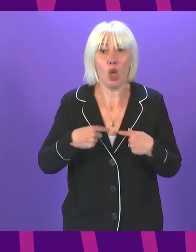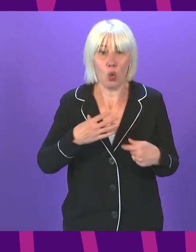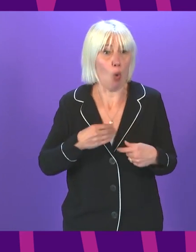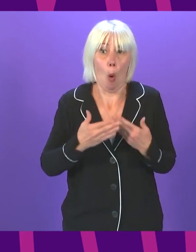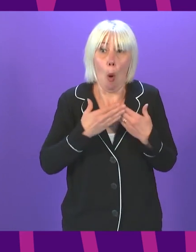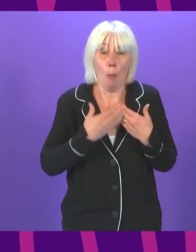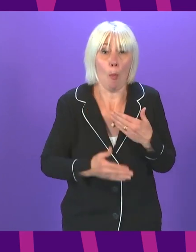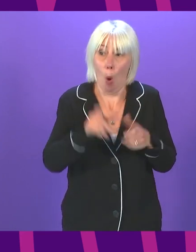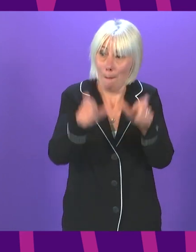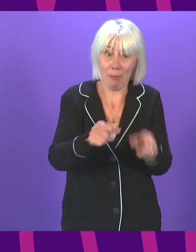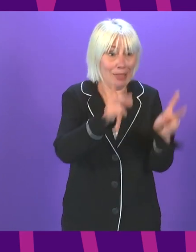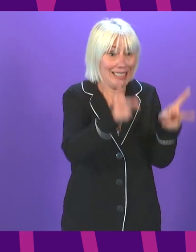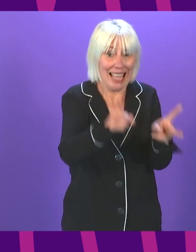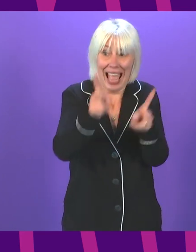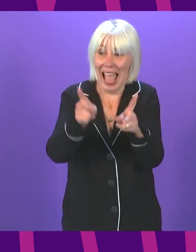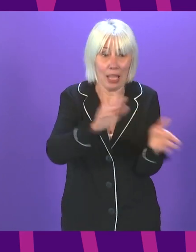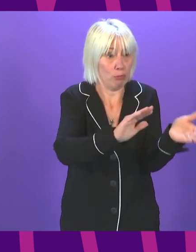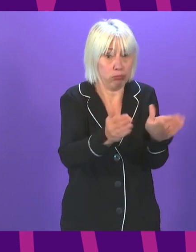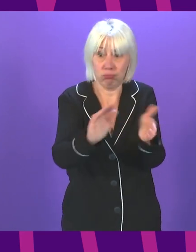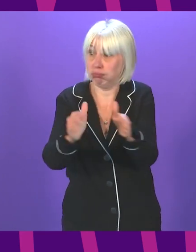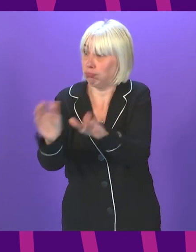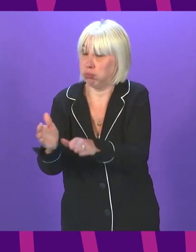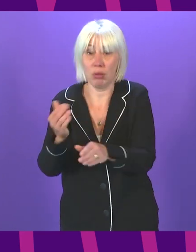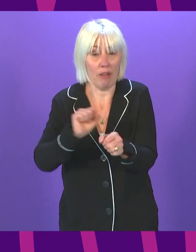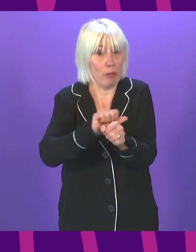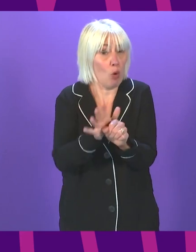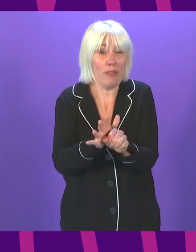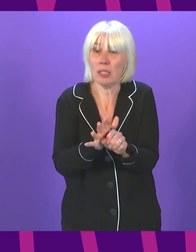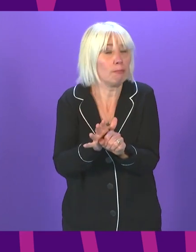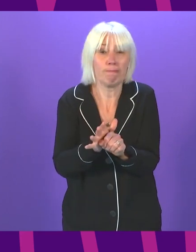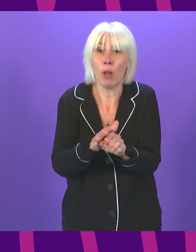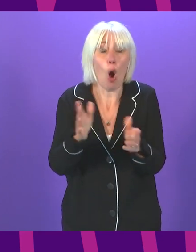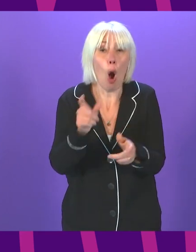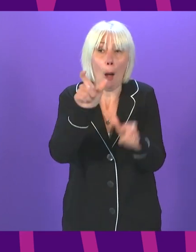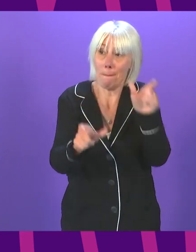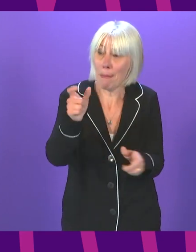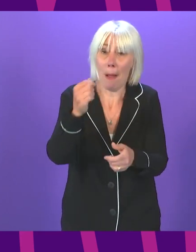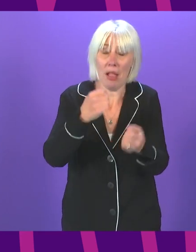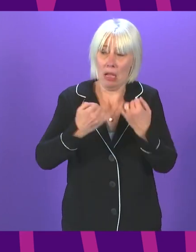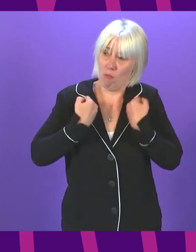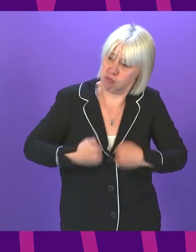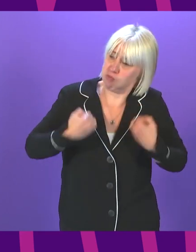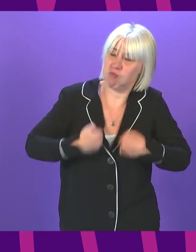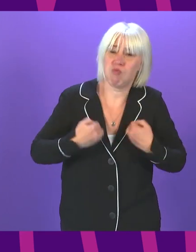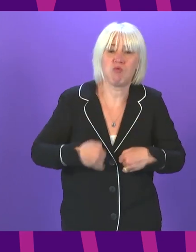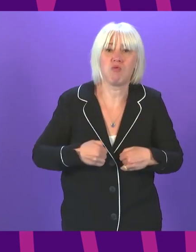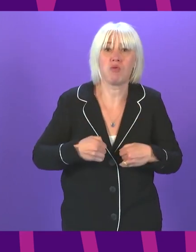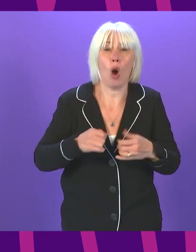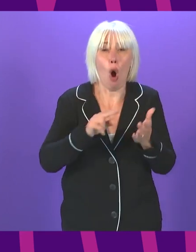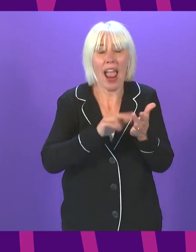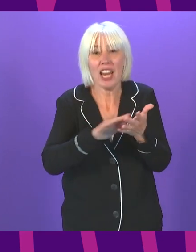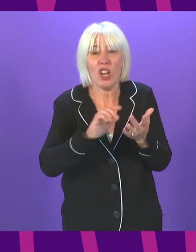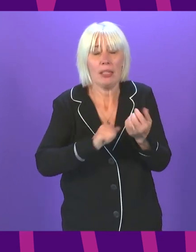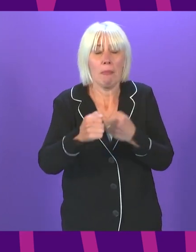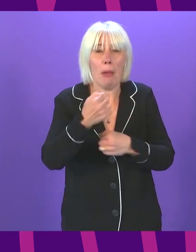unavoidably from Covid. And I don't want to see more and more people become seriously ill. And I don't want the pressure on our health service to build